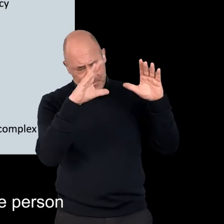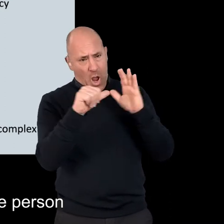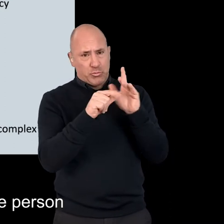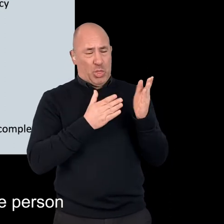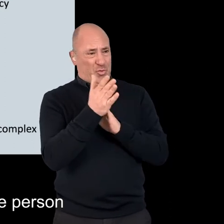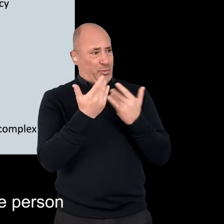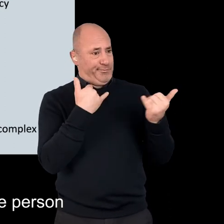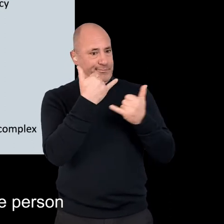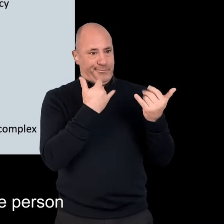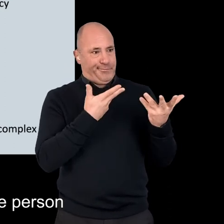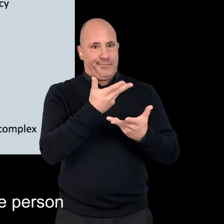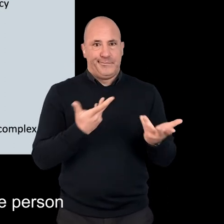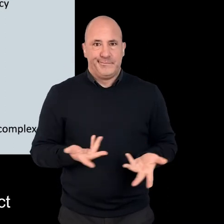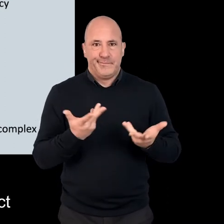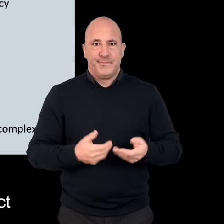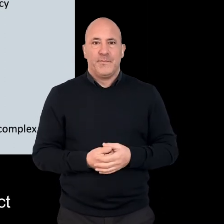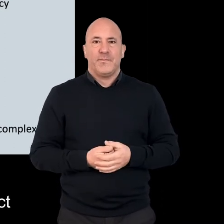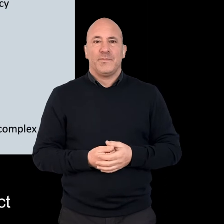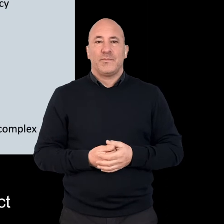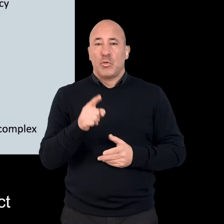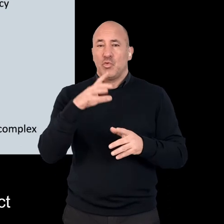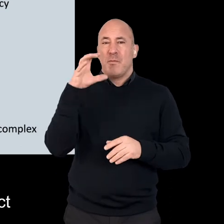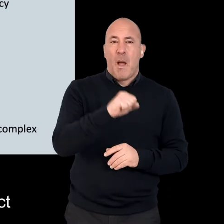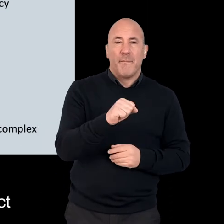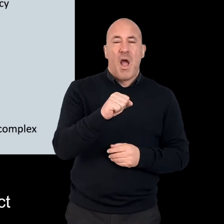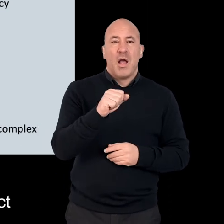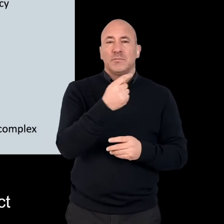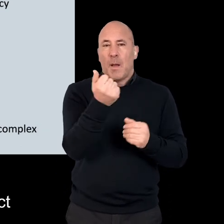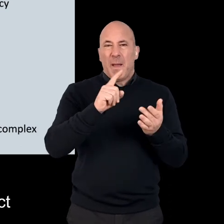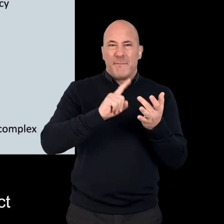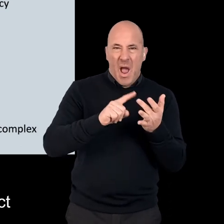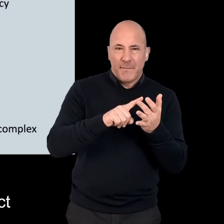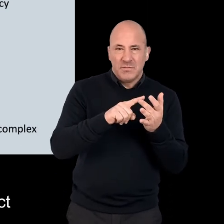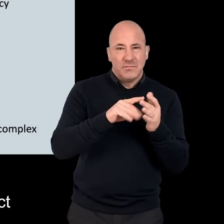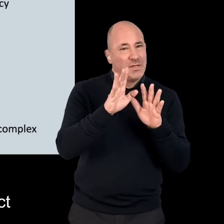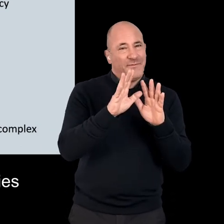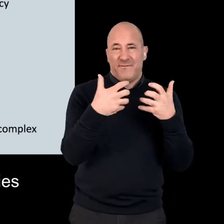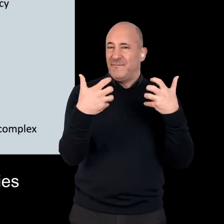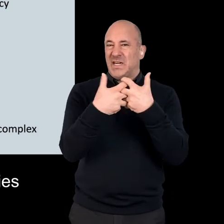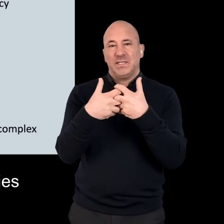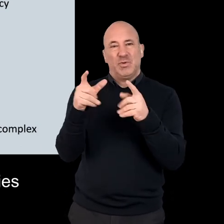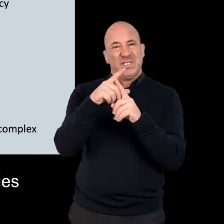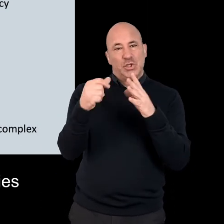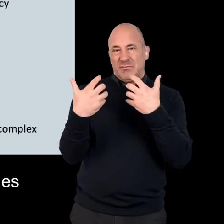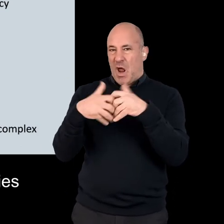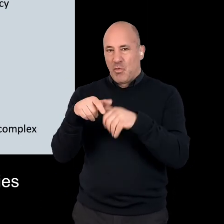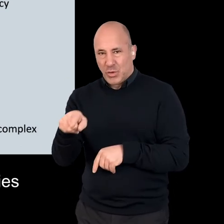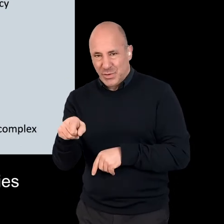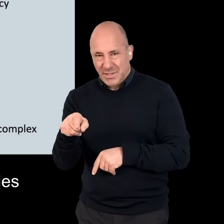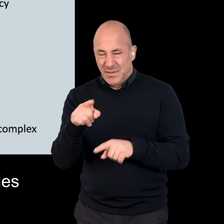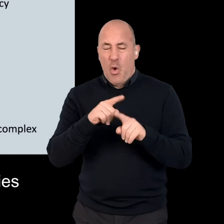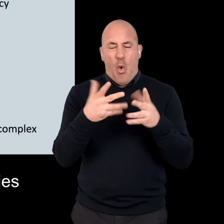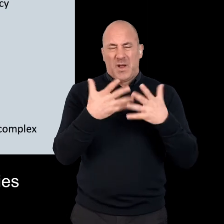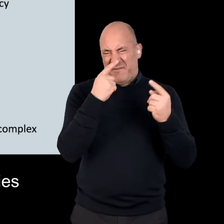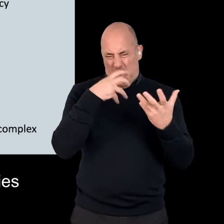not face to face with the person. And remembering that particular impairments interact with different digital technologies